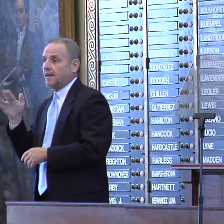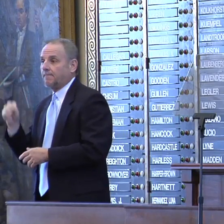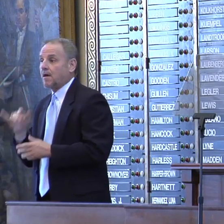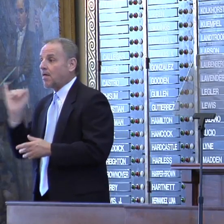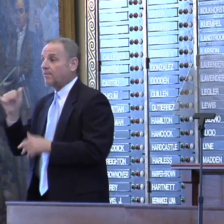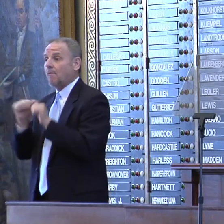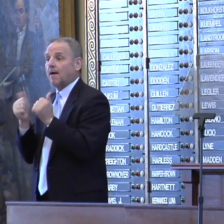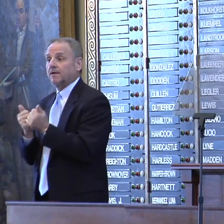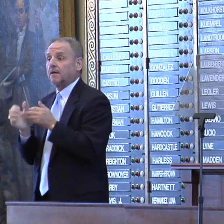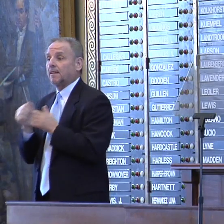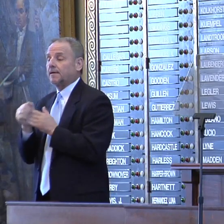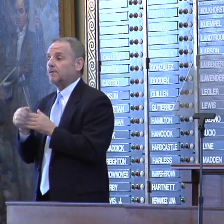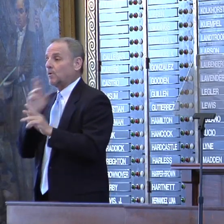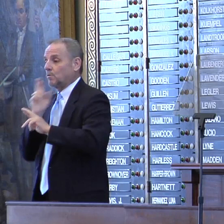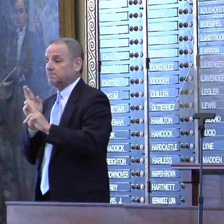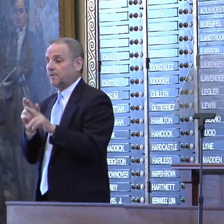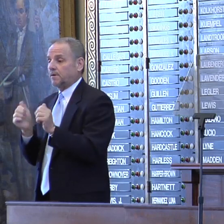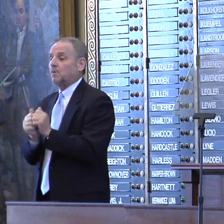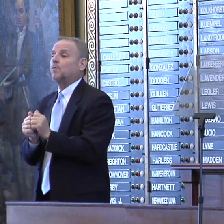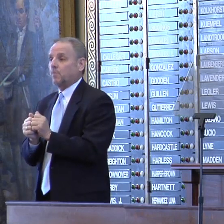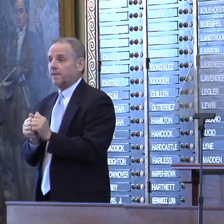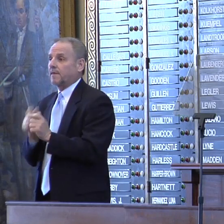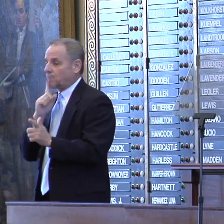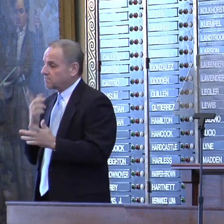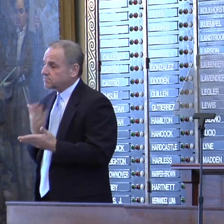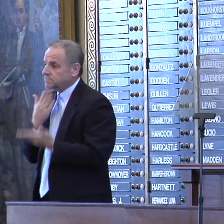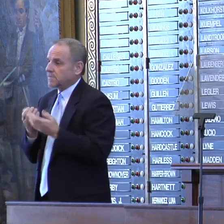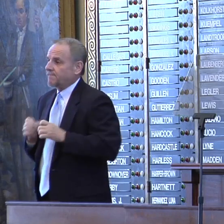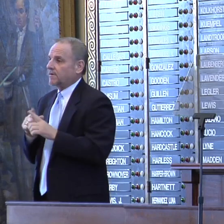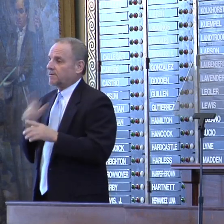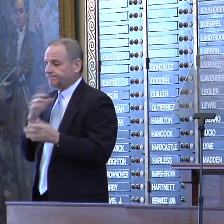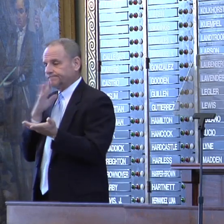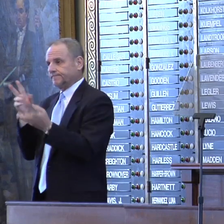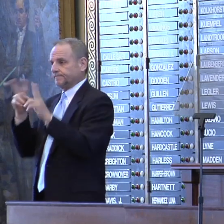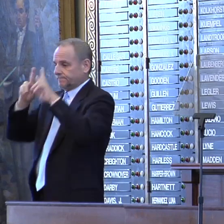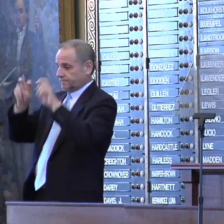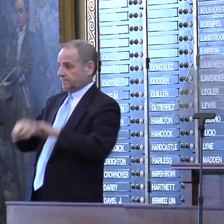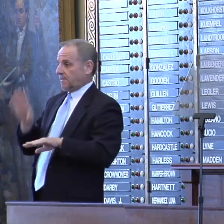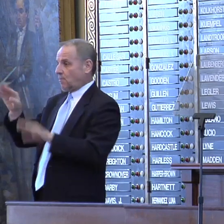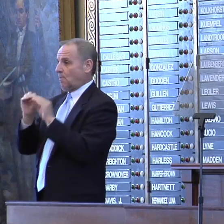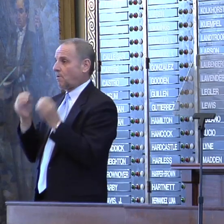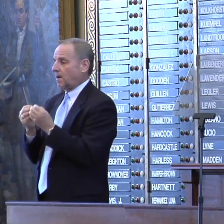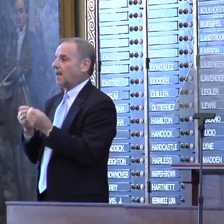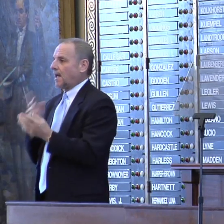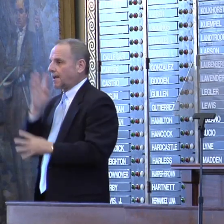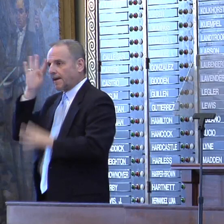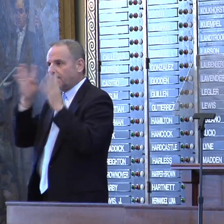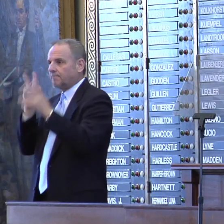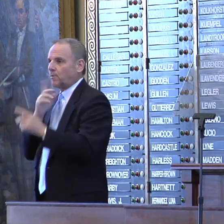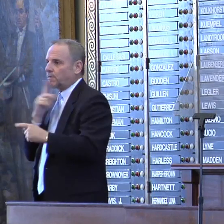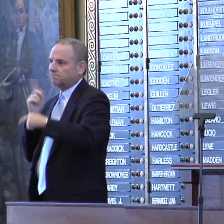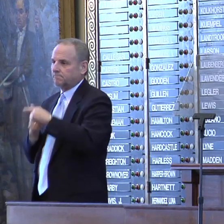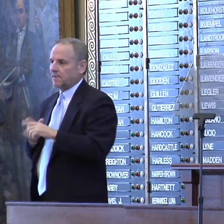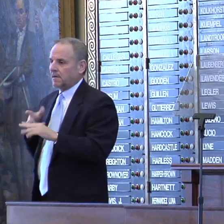Those agency leaders responded with a concerted effort, taking stock of their organizations and coming up with proactive